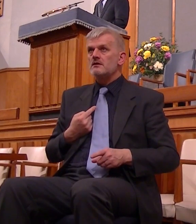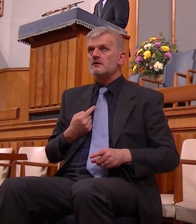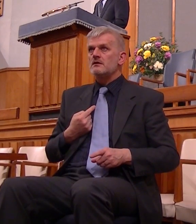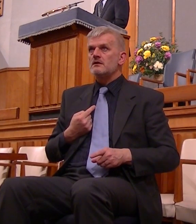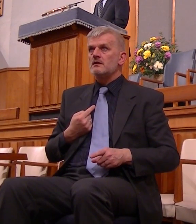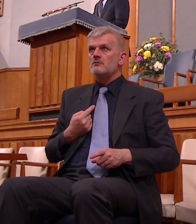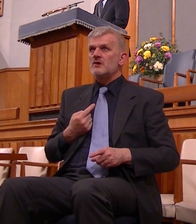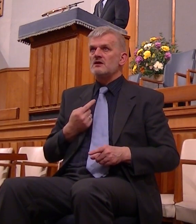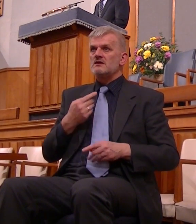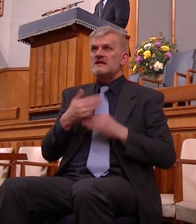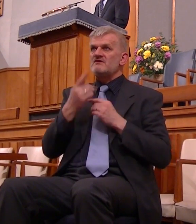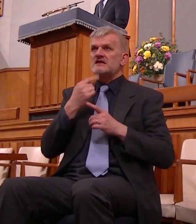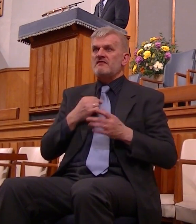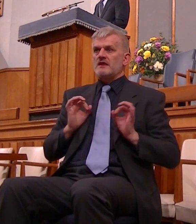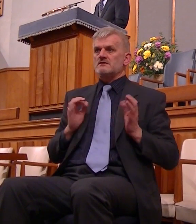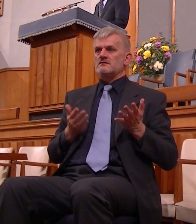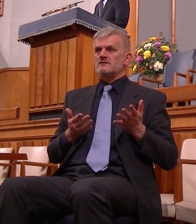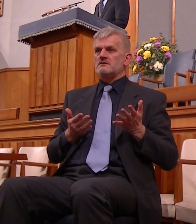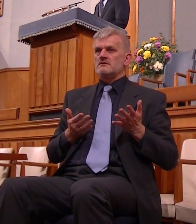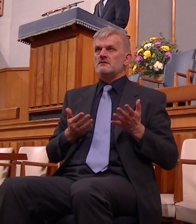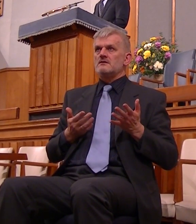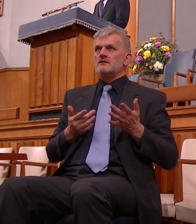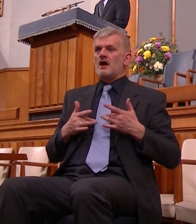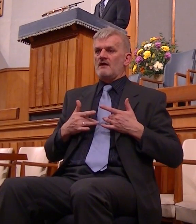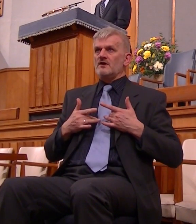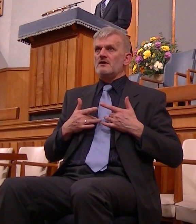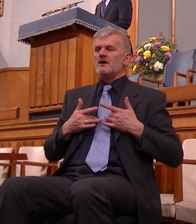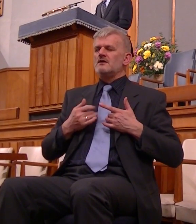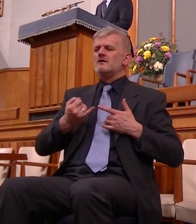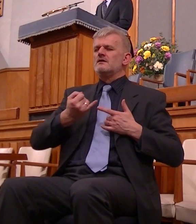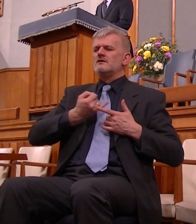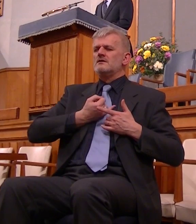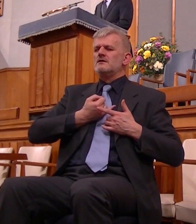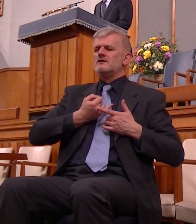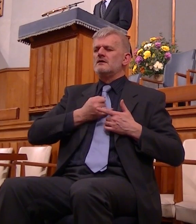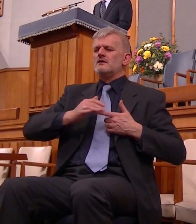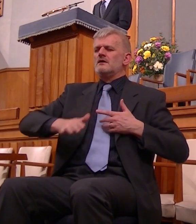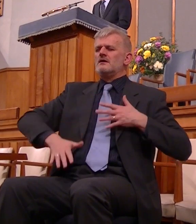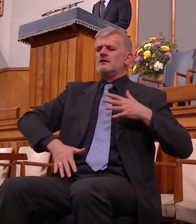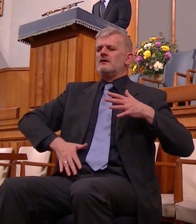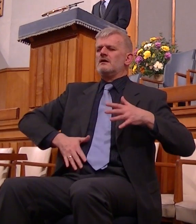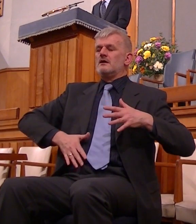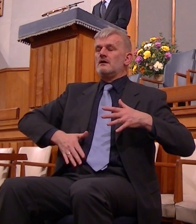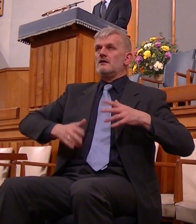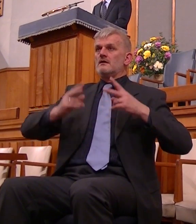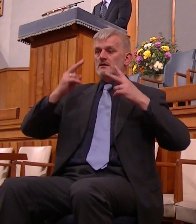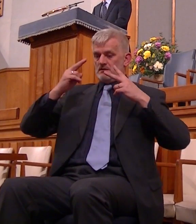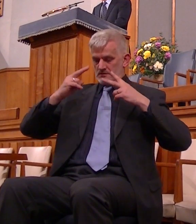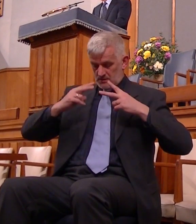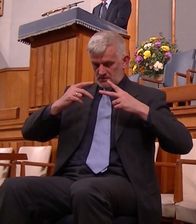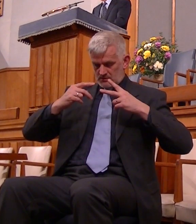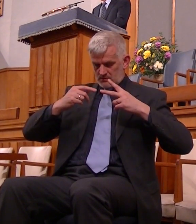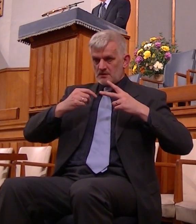my conscience felt and owned the guilt and felt a deep despair I saw my sins